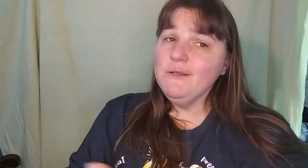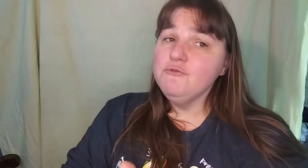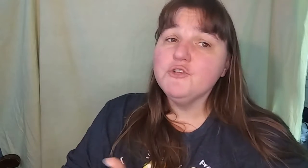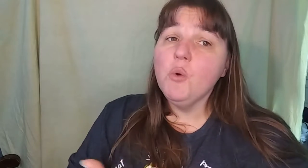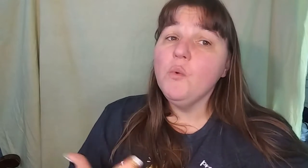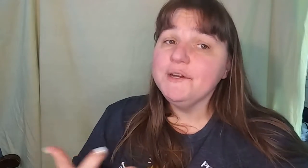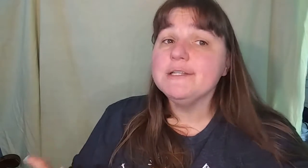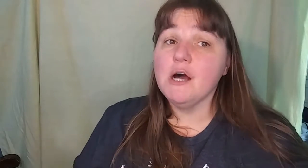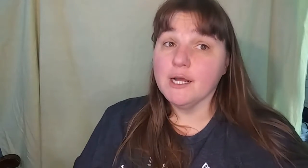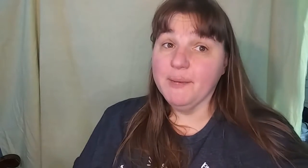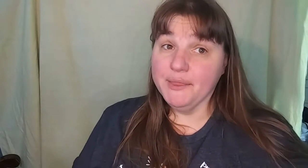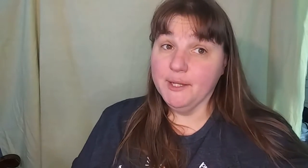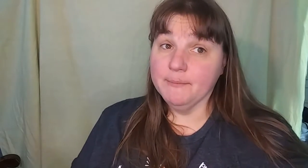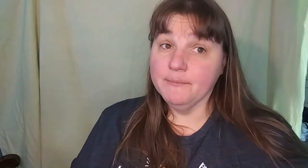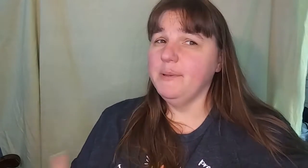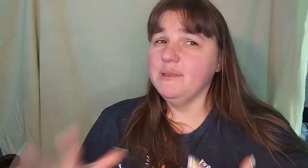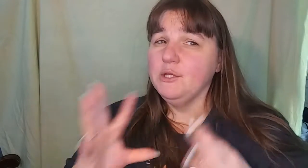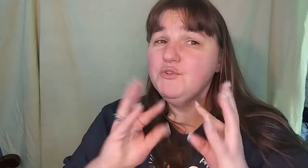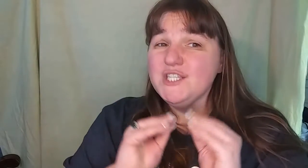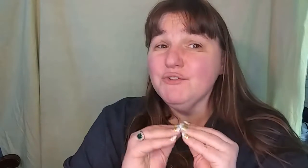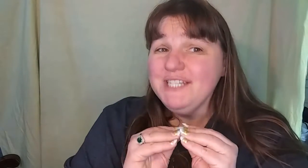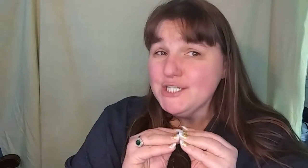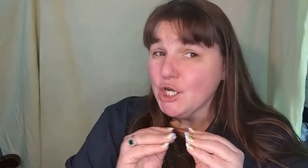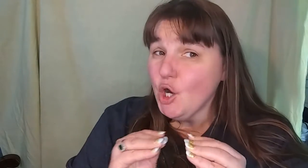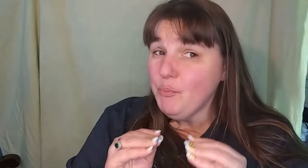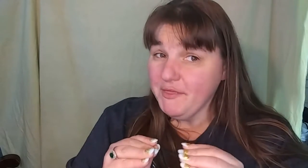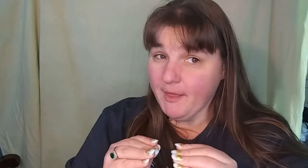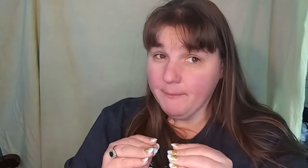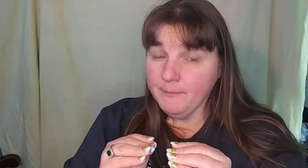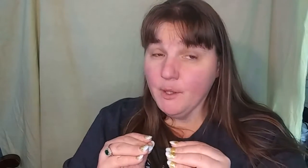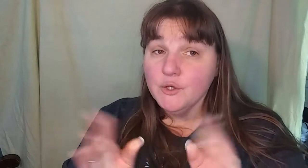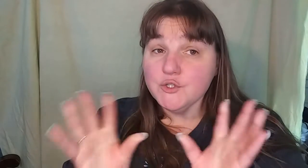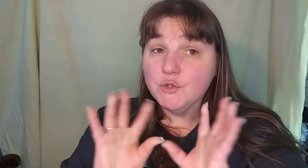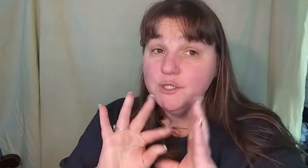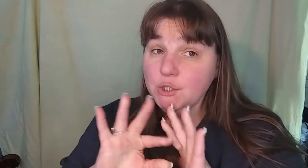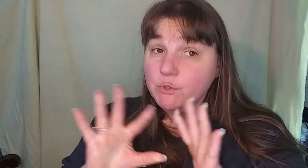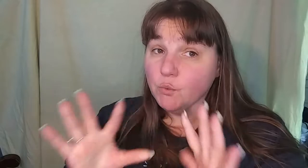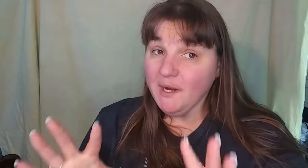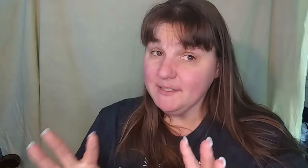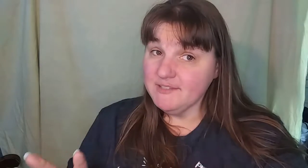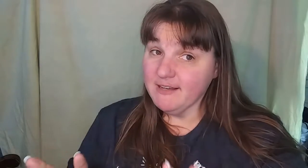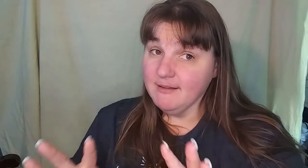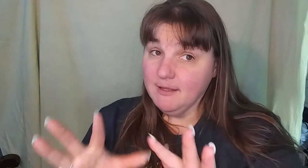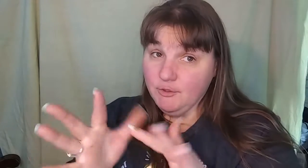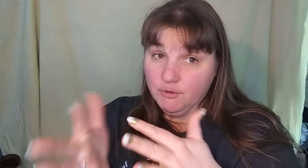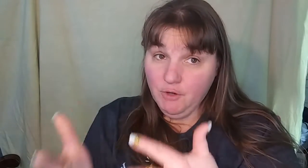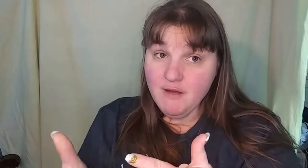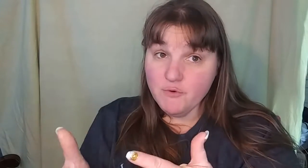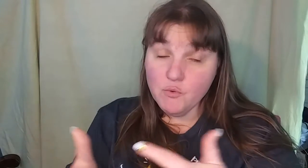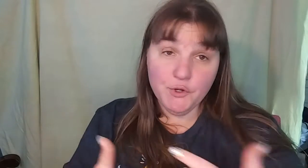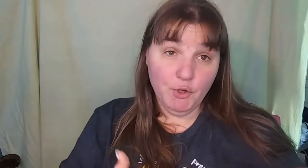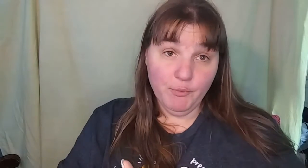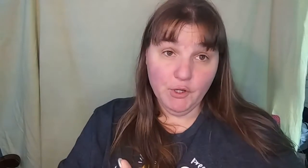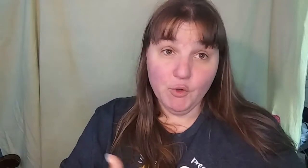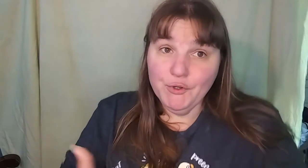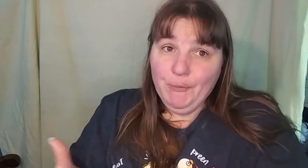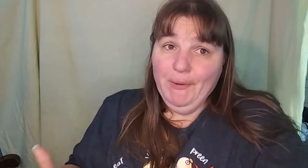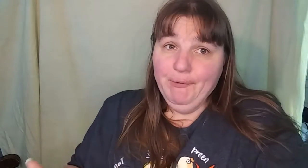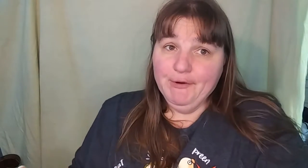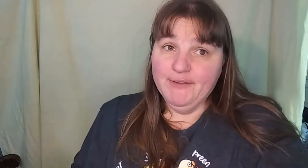you don't want to talk about them, but you still need to cope with them. So then you would write them down in your novel or your book or your paragraph